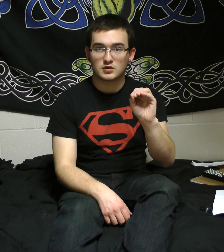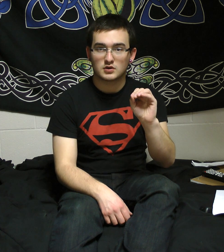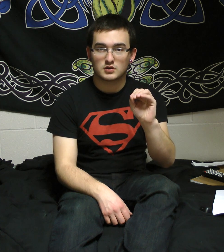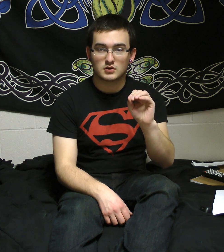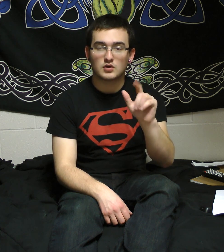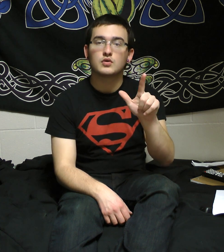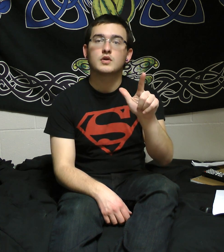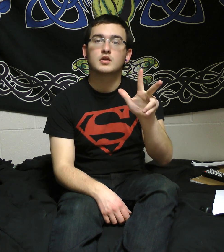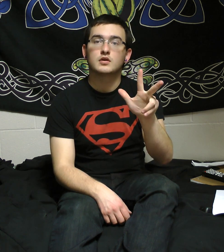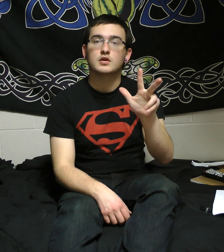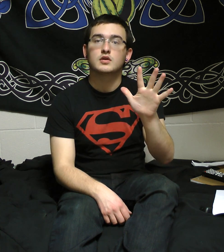now